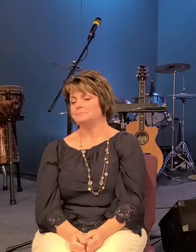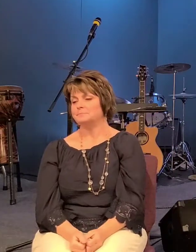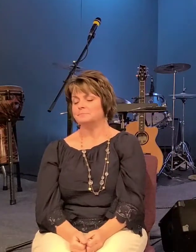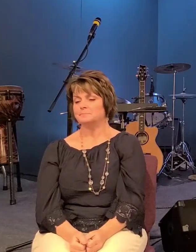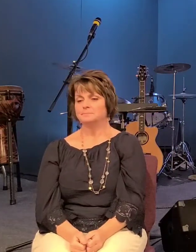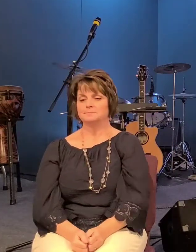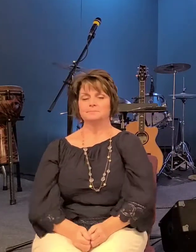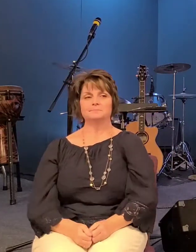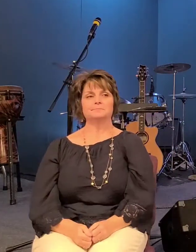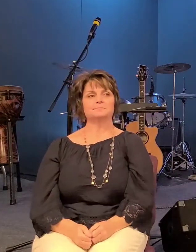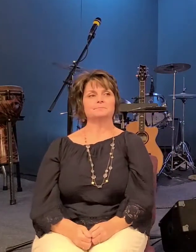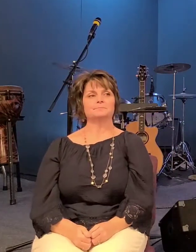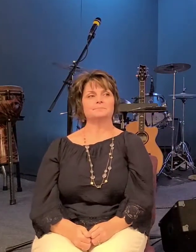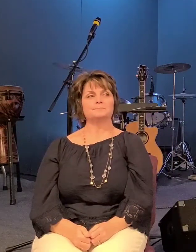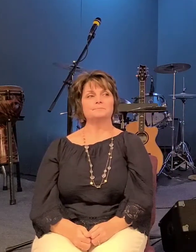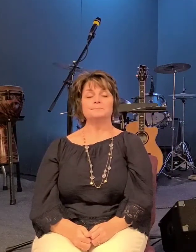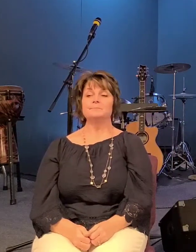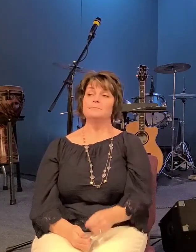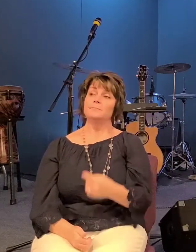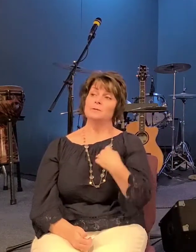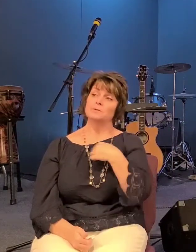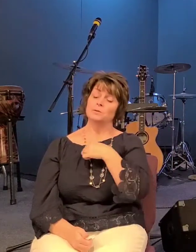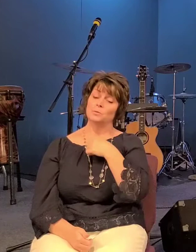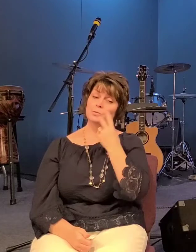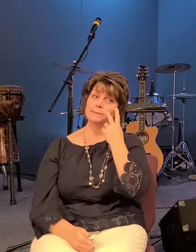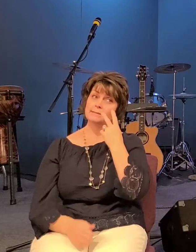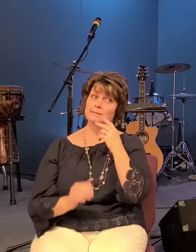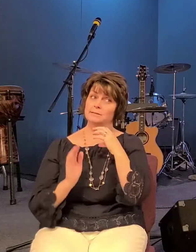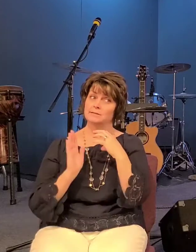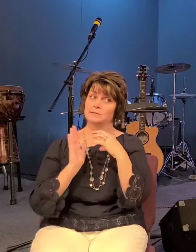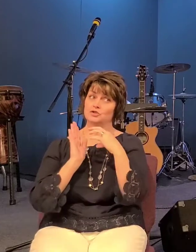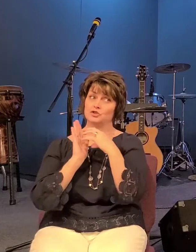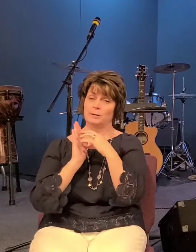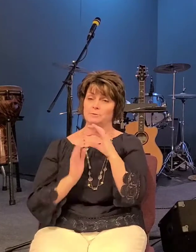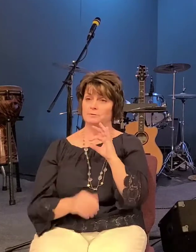so we see in chapter 9